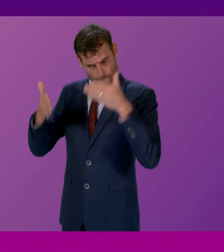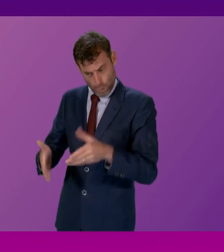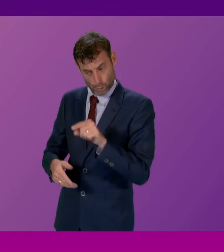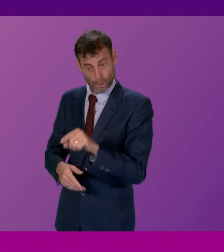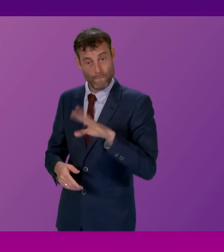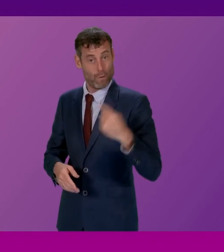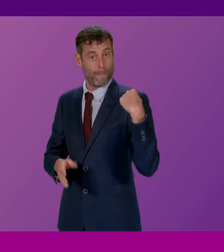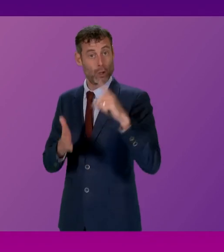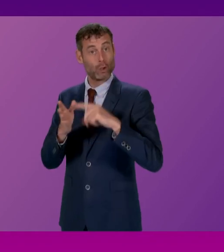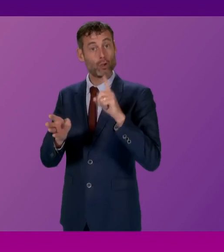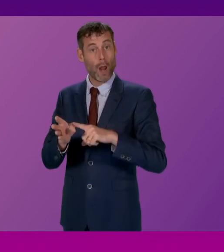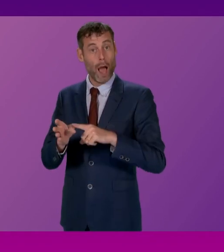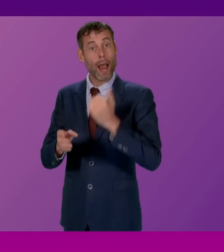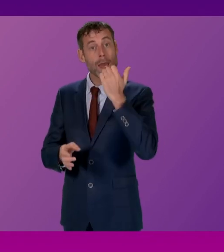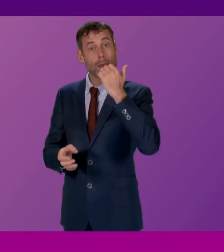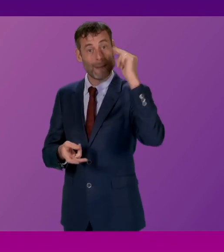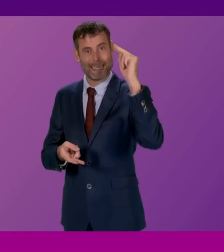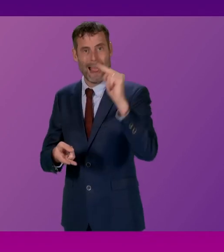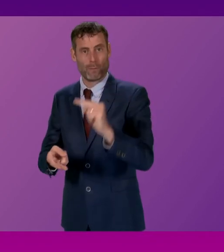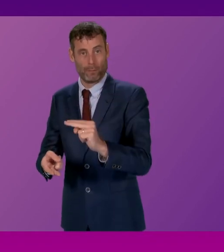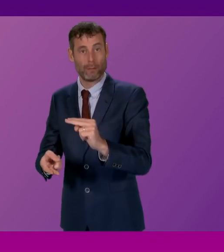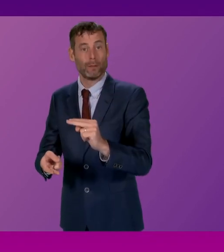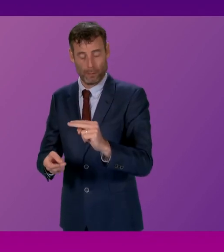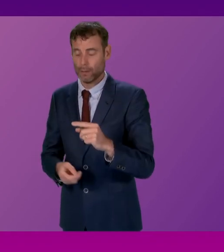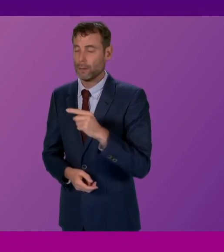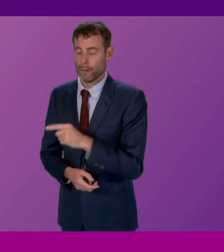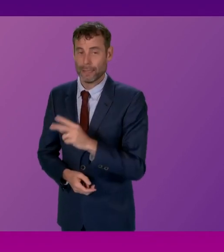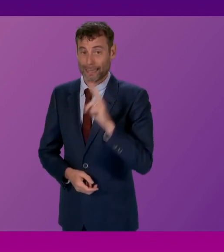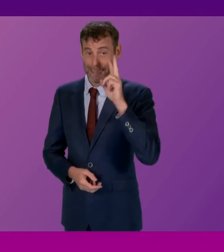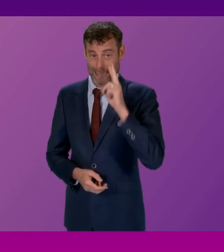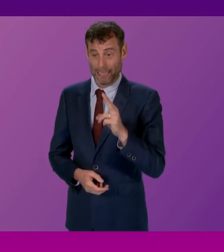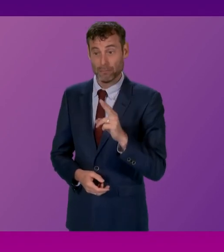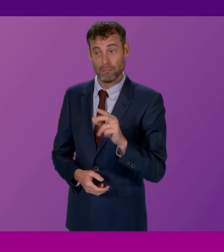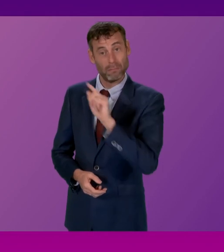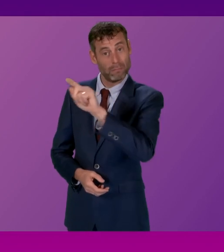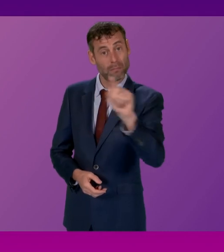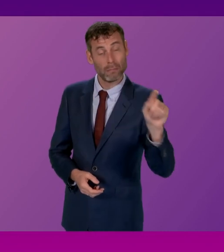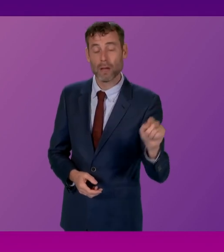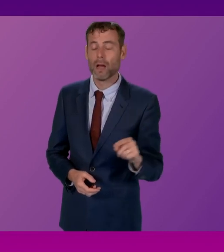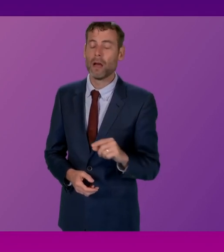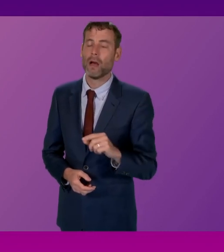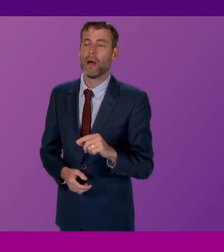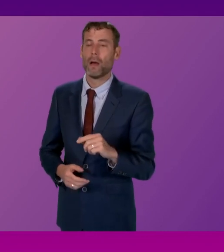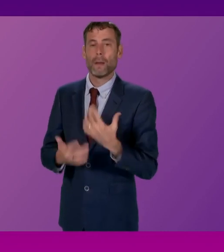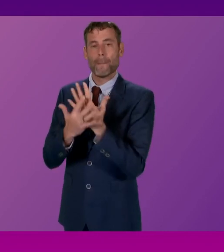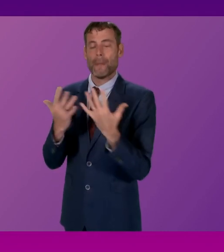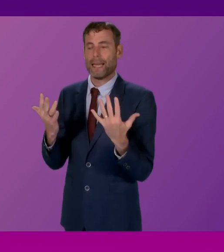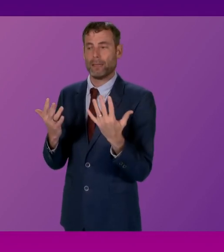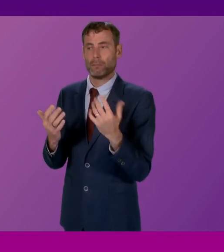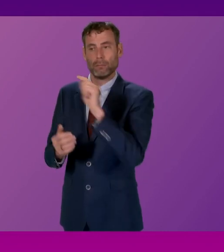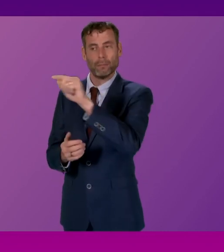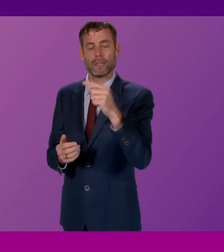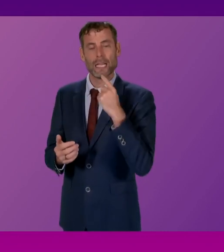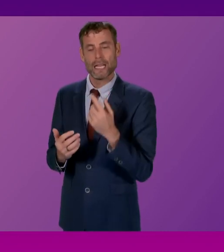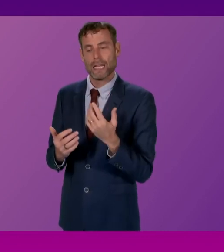that 73% of inpatient day case specialties had less than 10 patients waiting more than three years, and